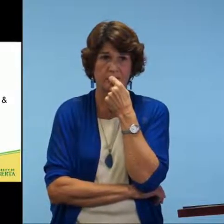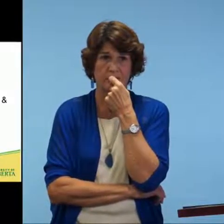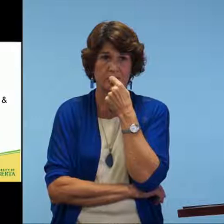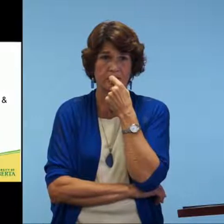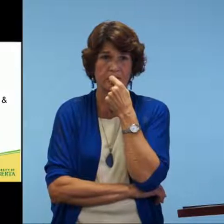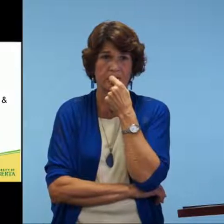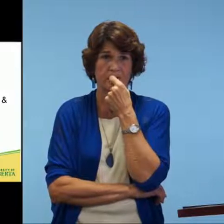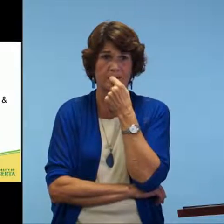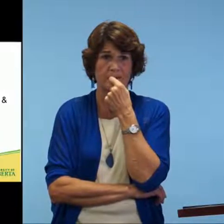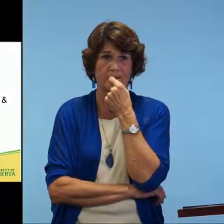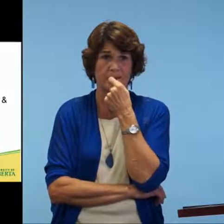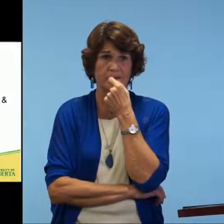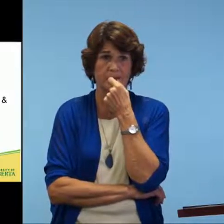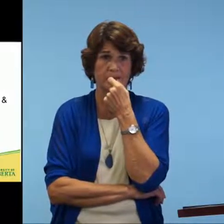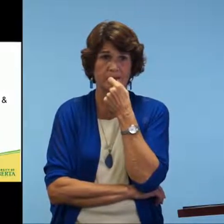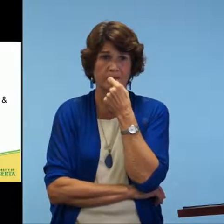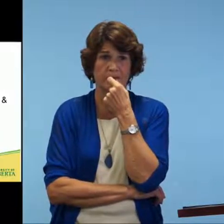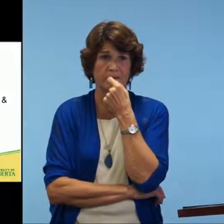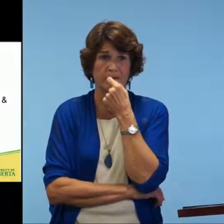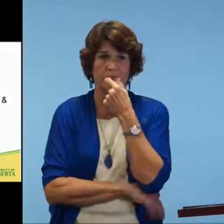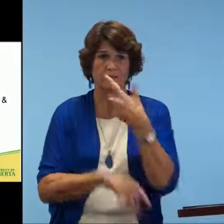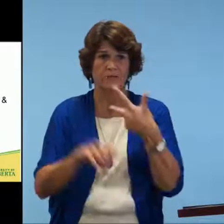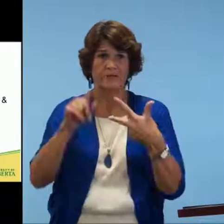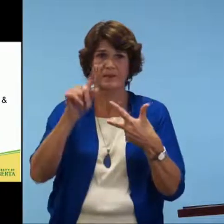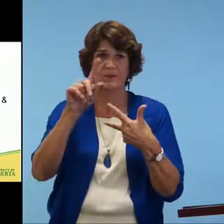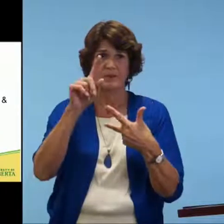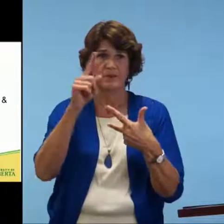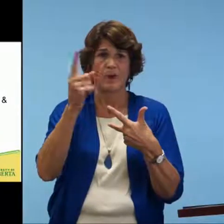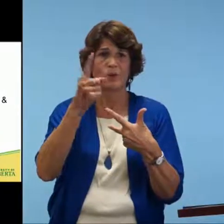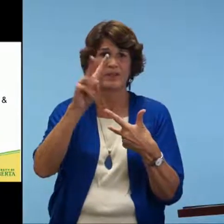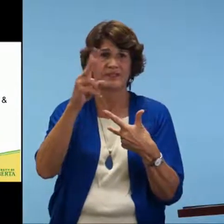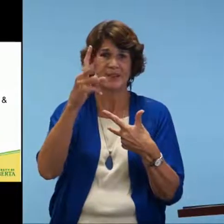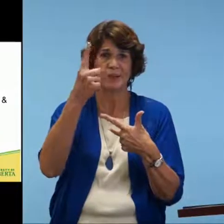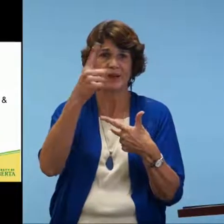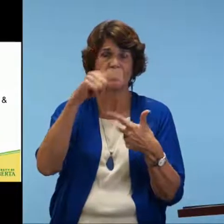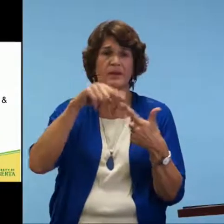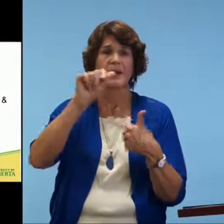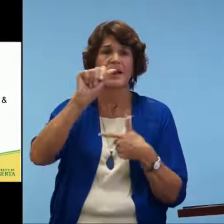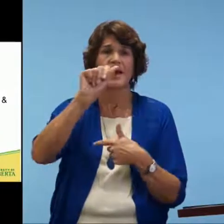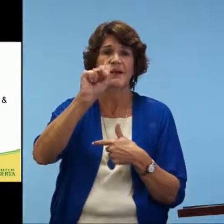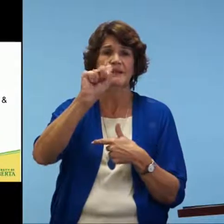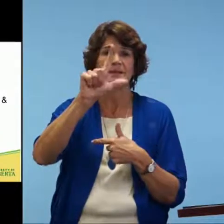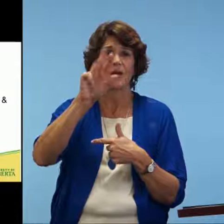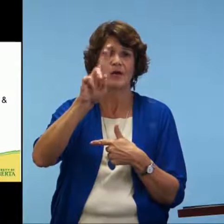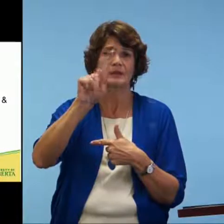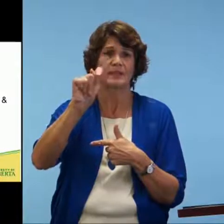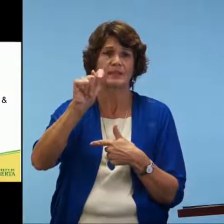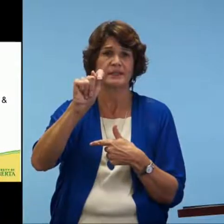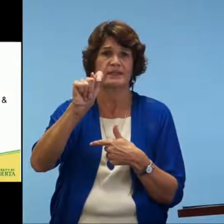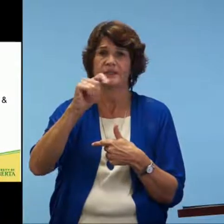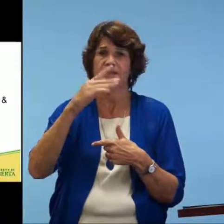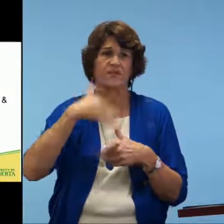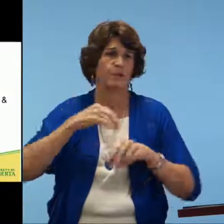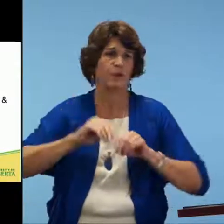some of them not available? No, only the second one is available? Okay.